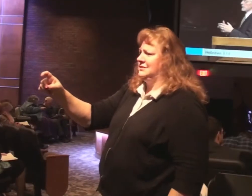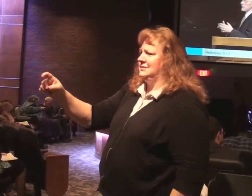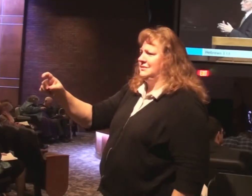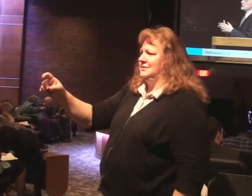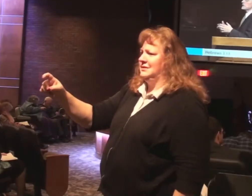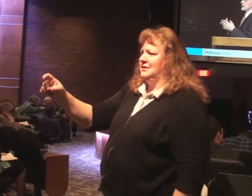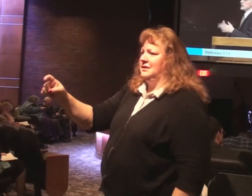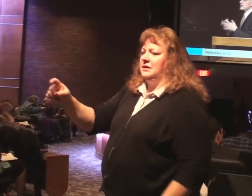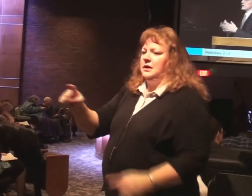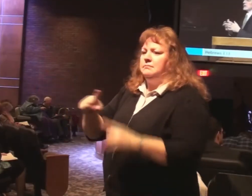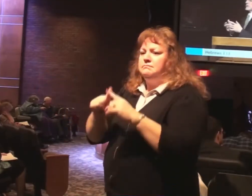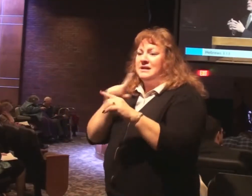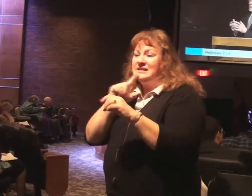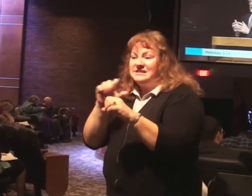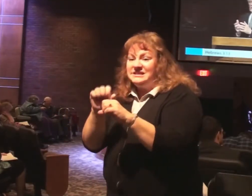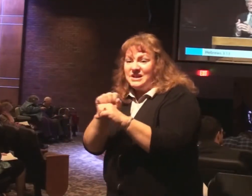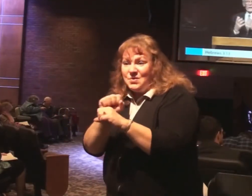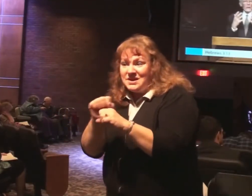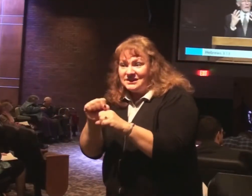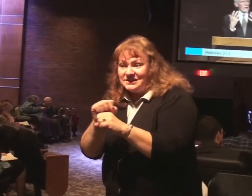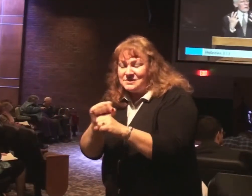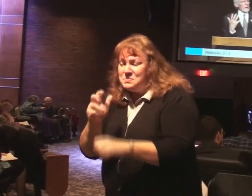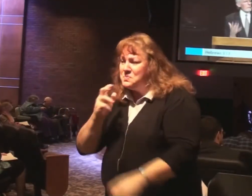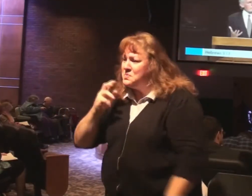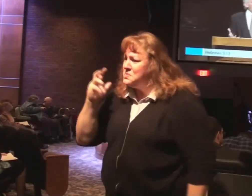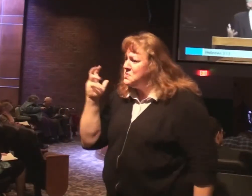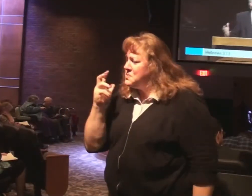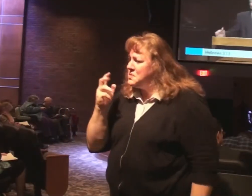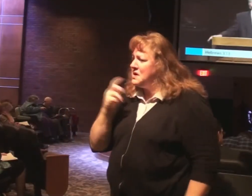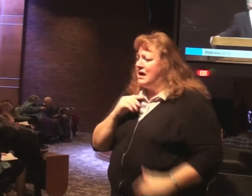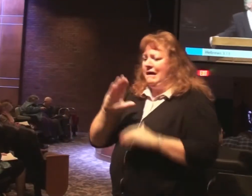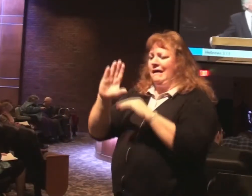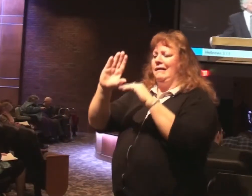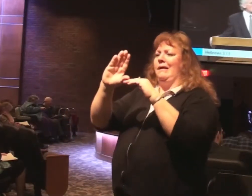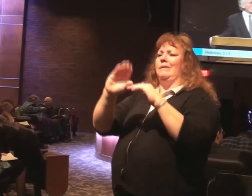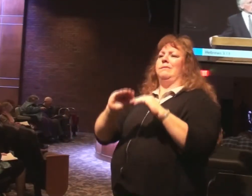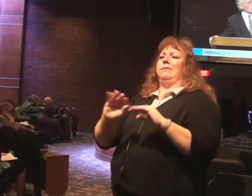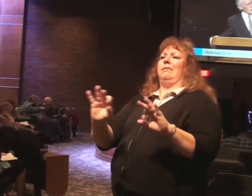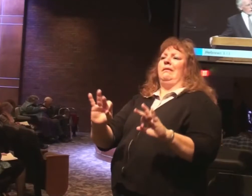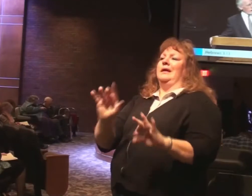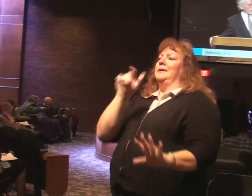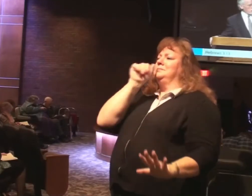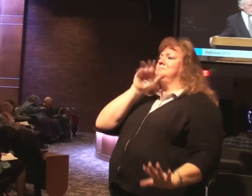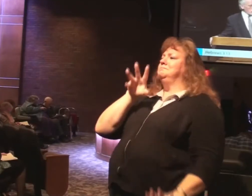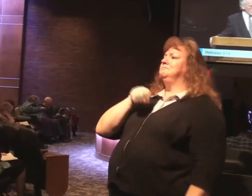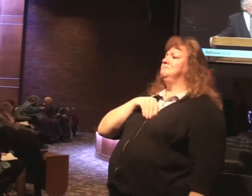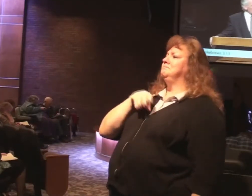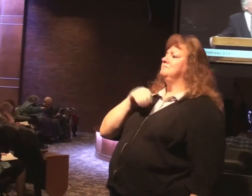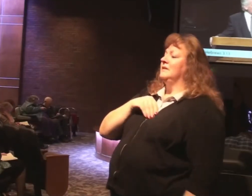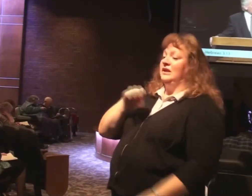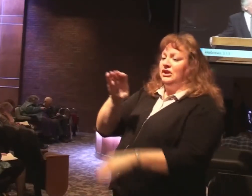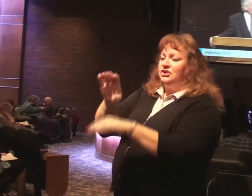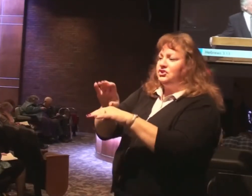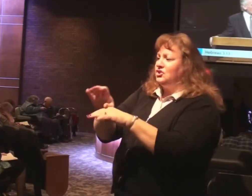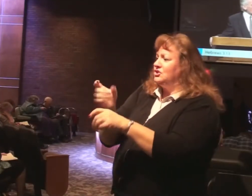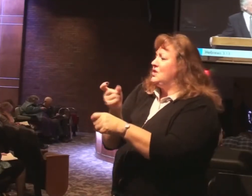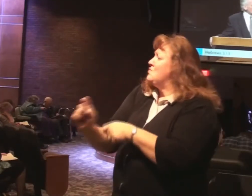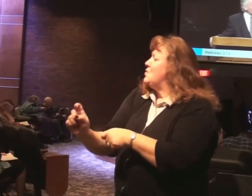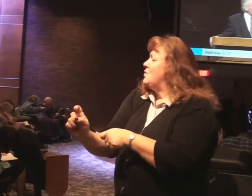But the seriousness of the situation. We can't minimize this. And tolerate. Churches get corrupted and destroyed.